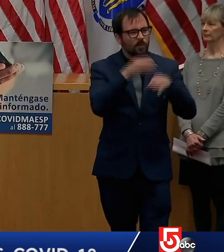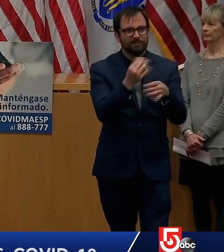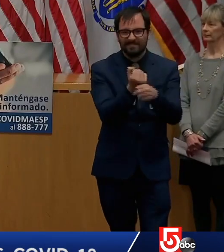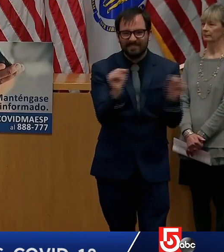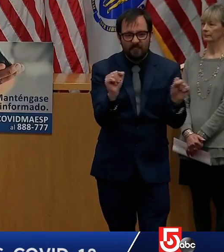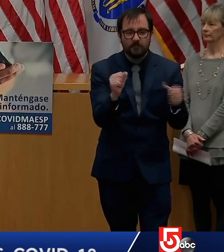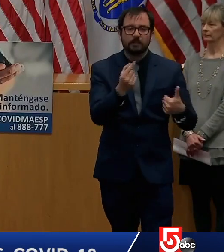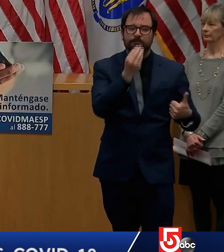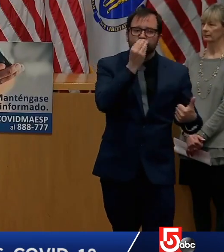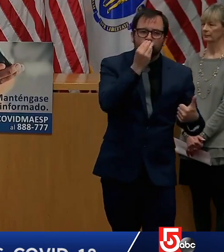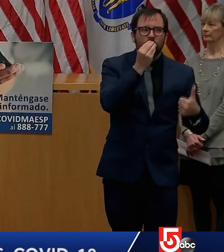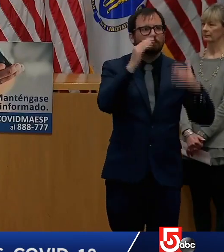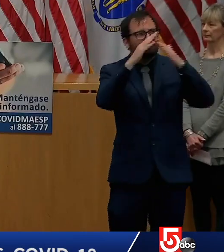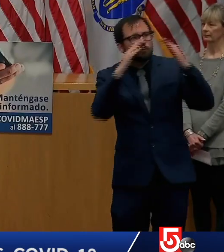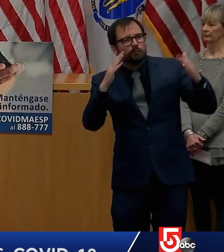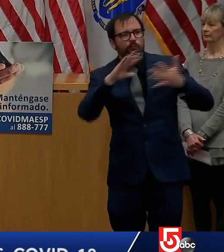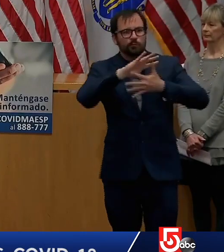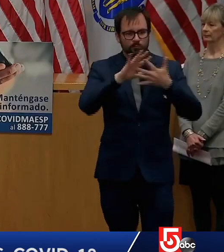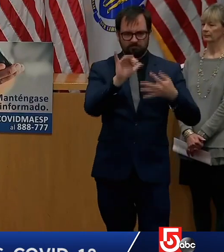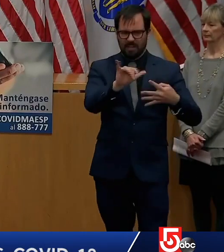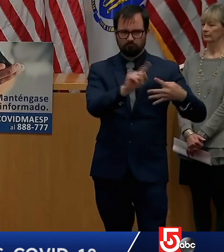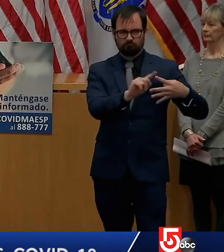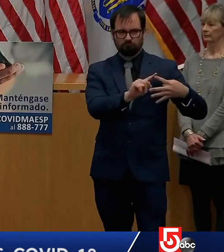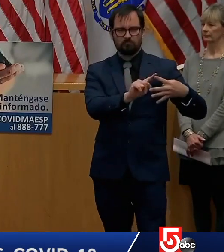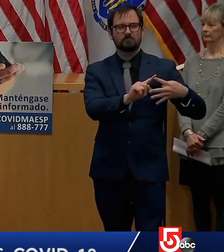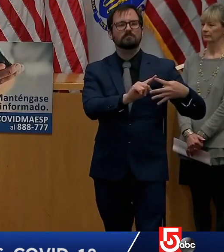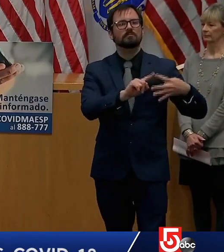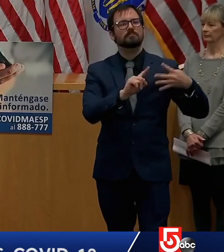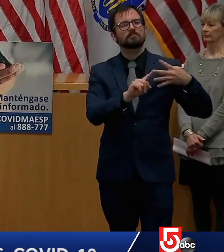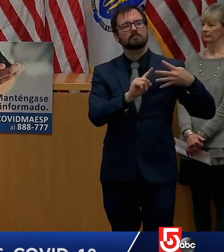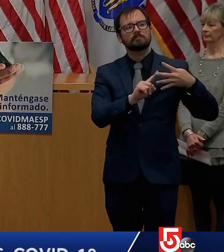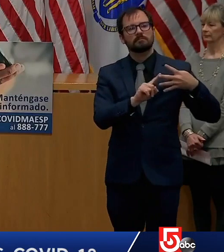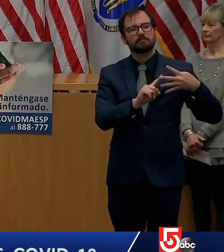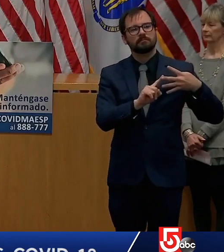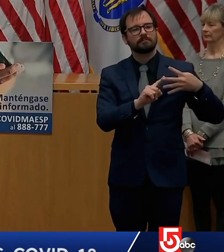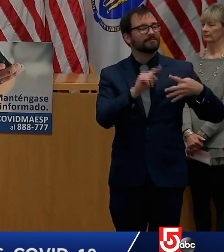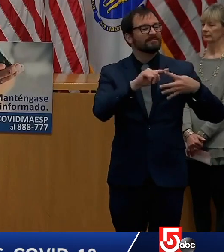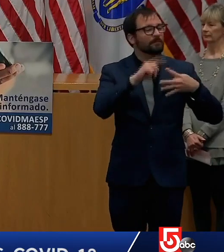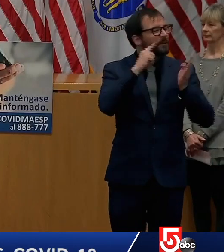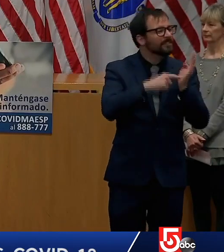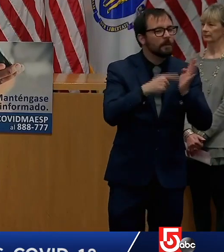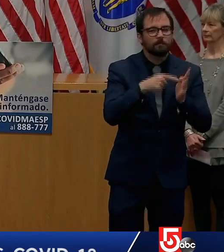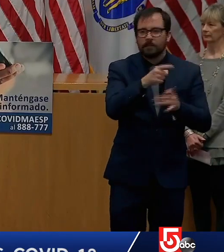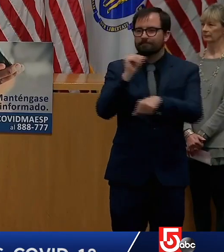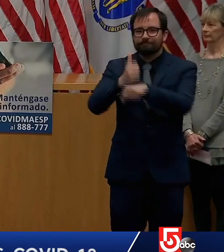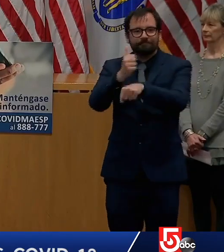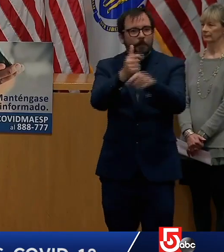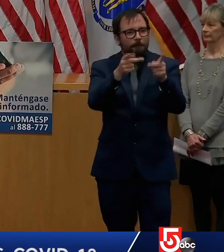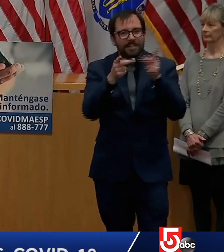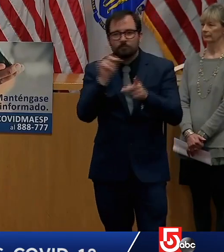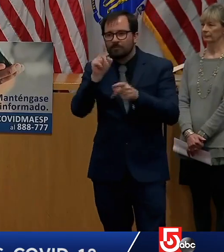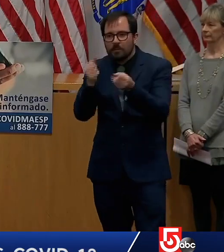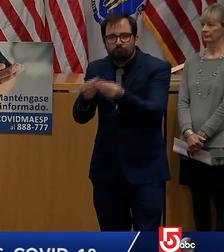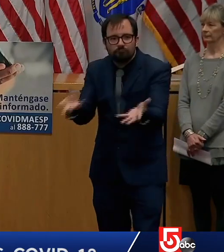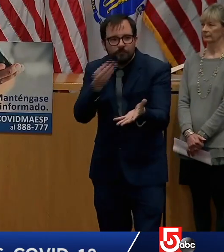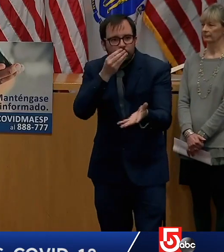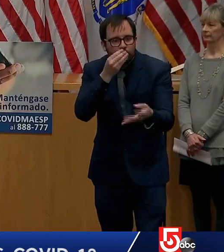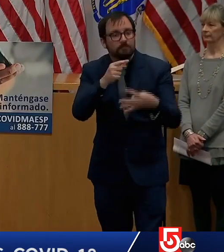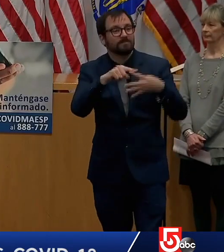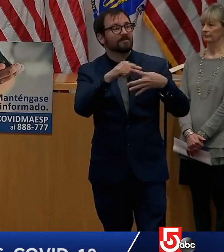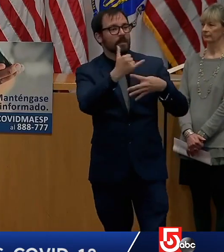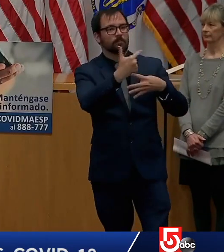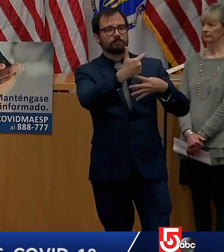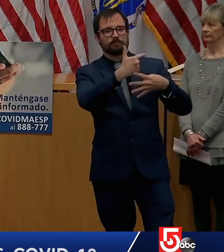working with districts to get food feeding sites up and running. The second phase was the guidance we put out.